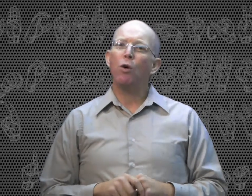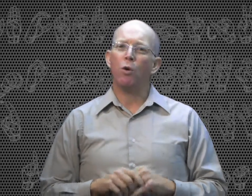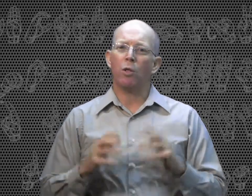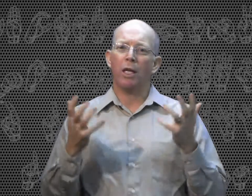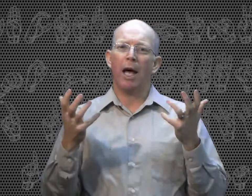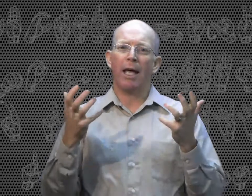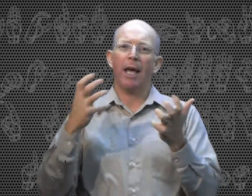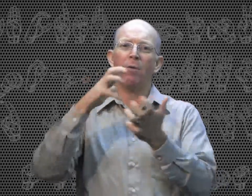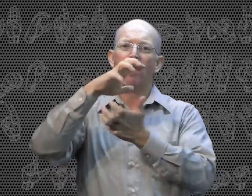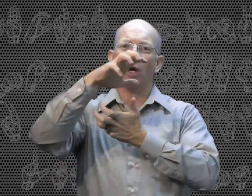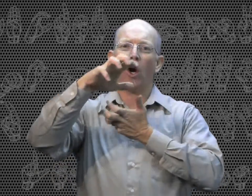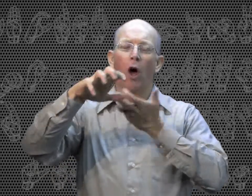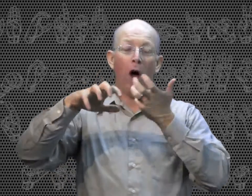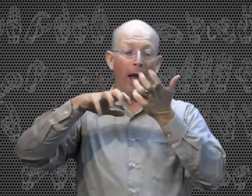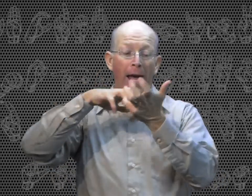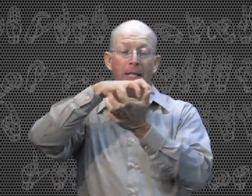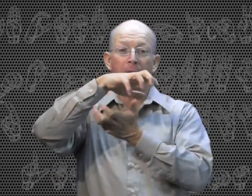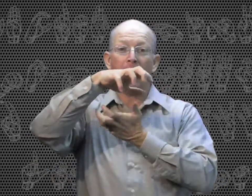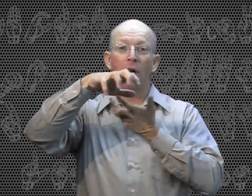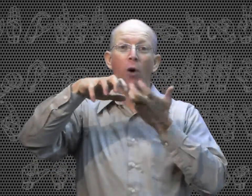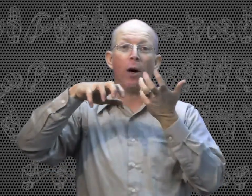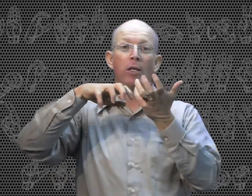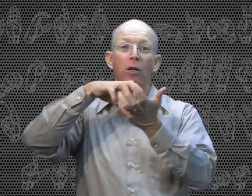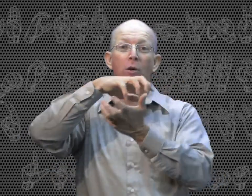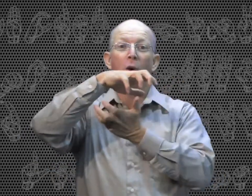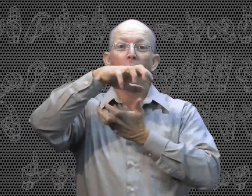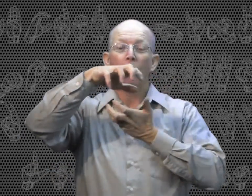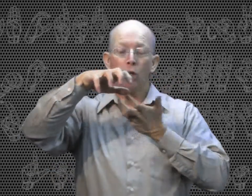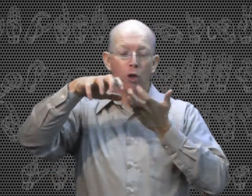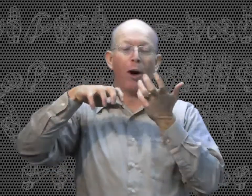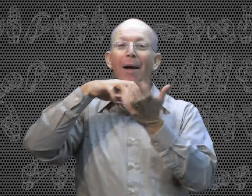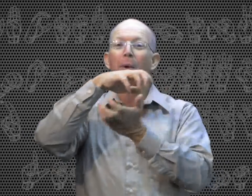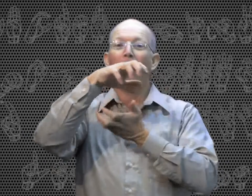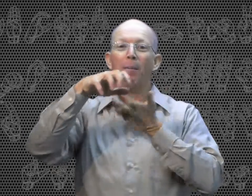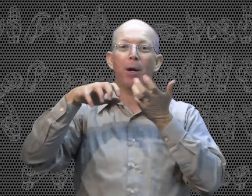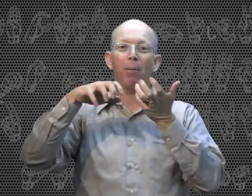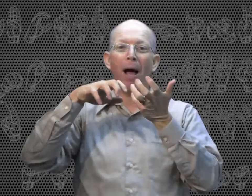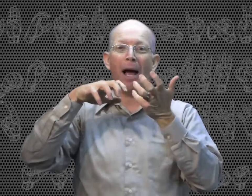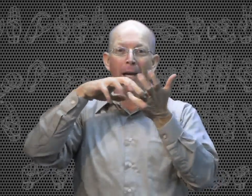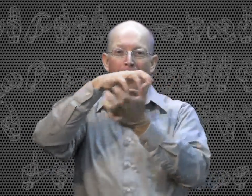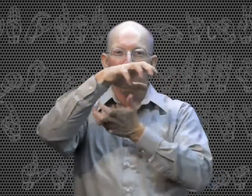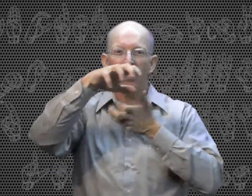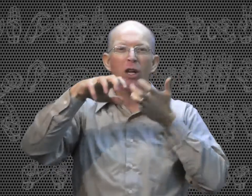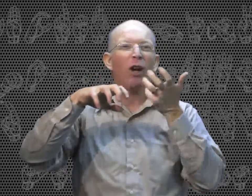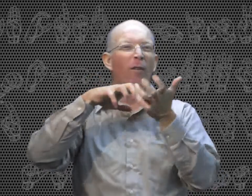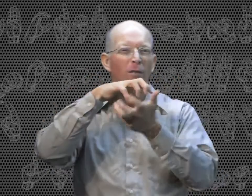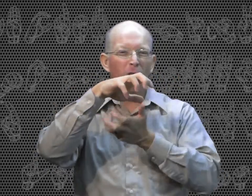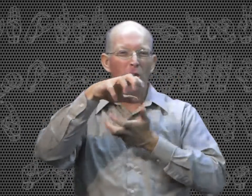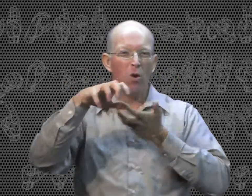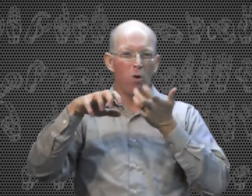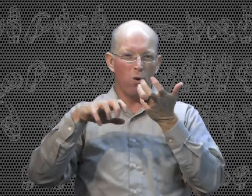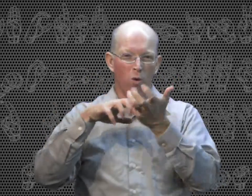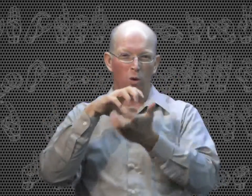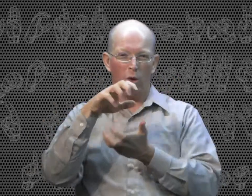Confused. Again, with your claw hands. And you're going to scramble up your mind. Confused.